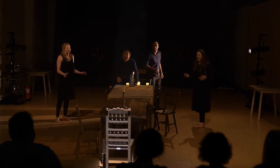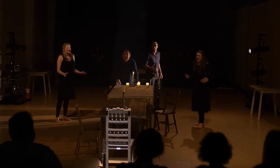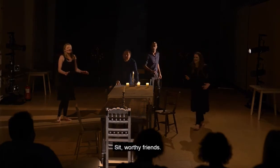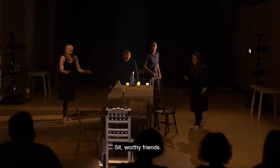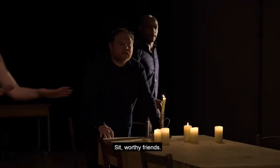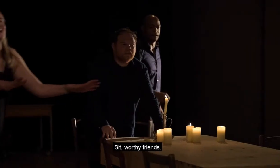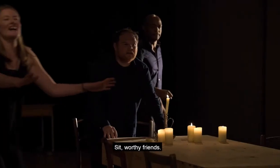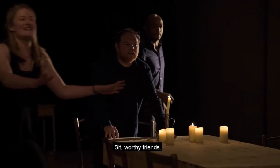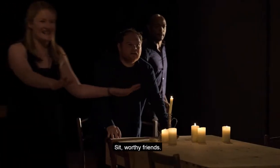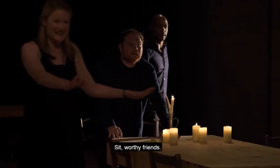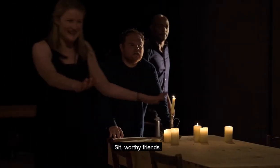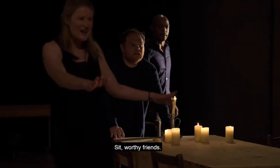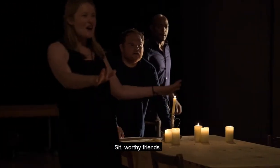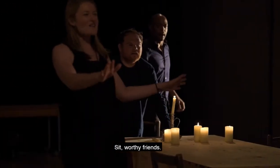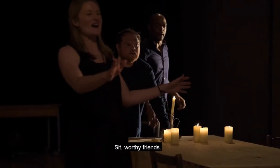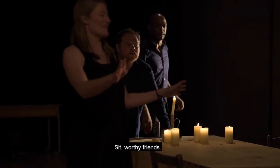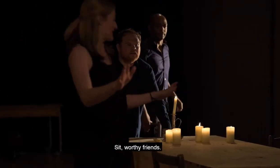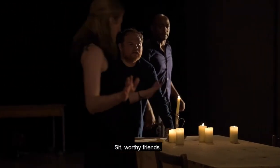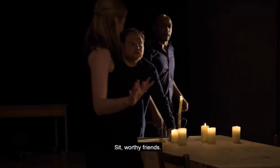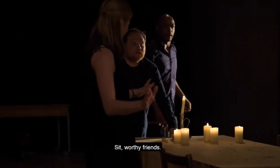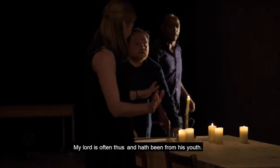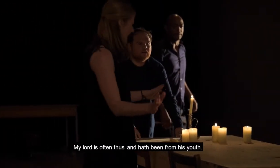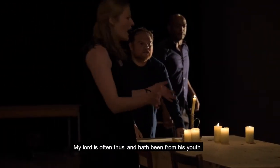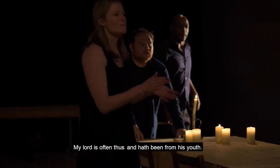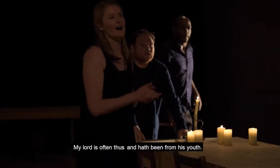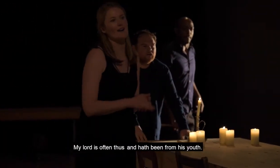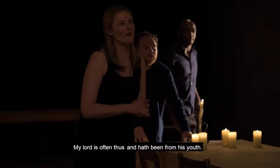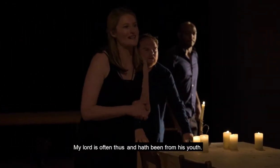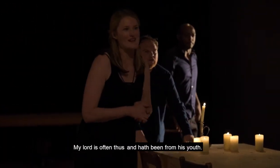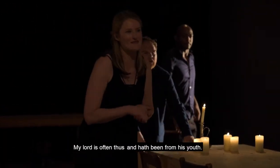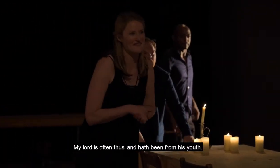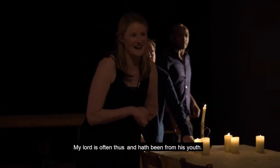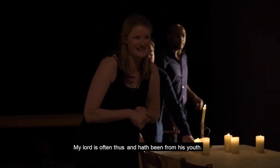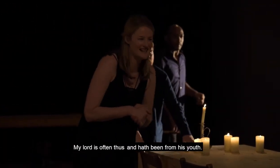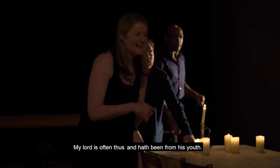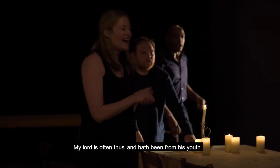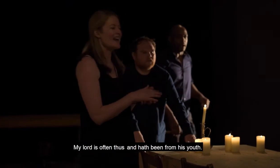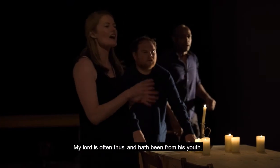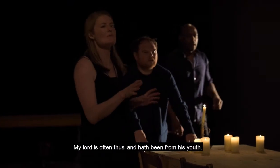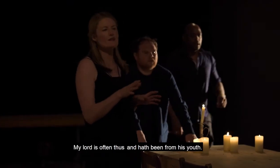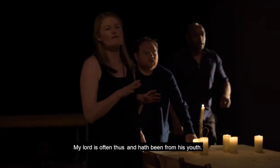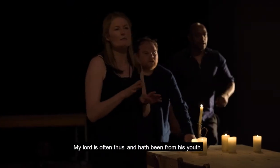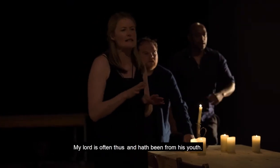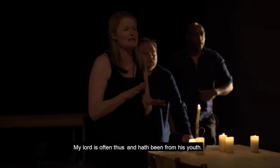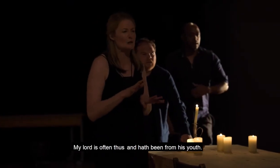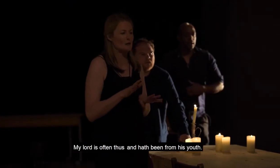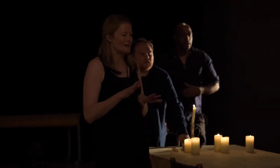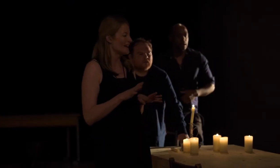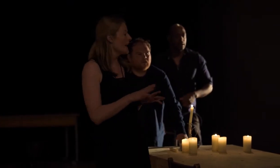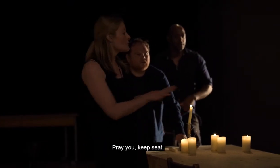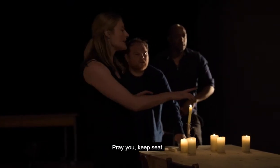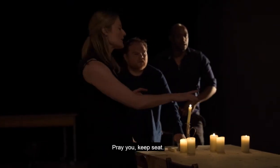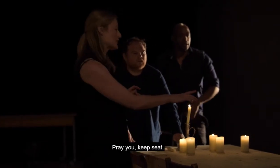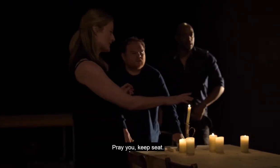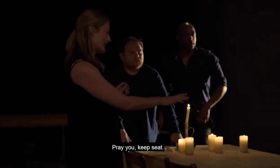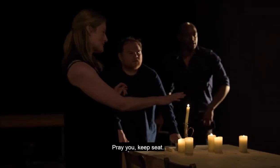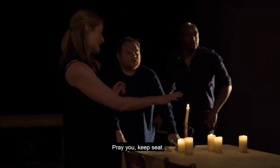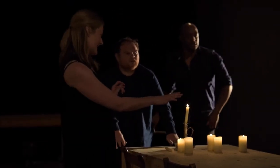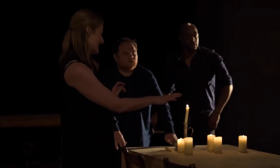Sit, worthy friends. My lord is often thus, and hath been fond of you. Pray you keep siege.